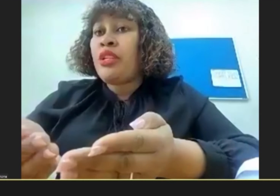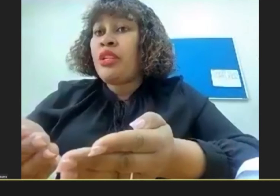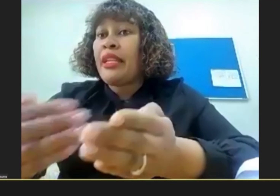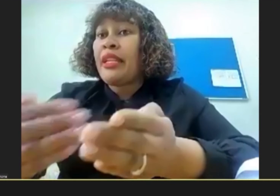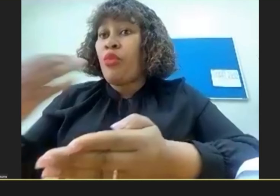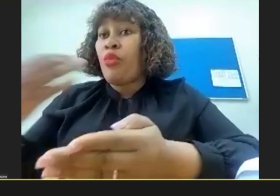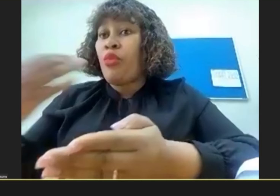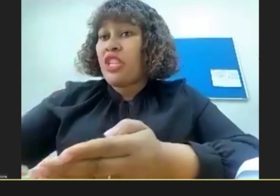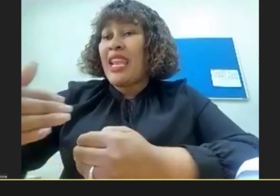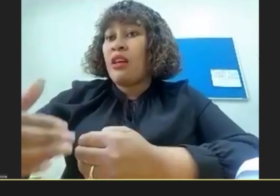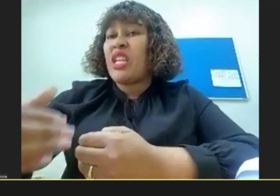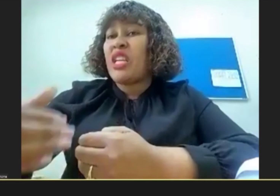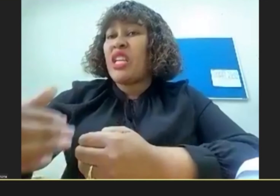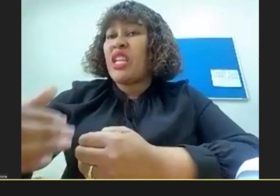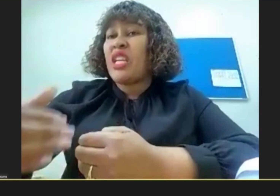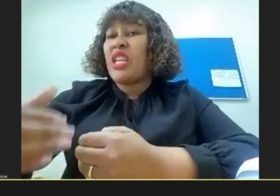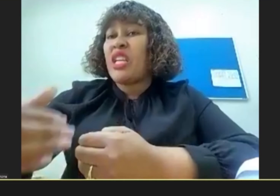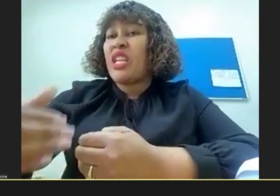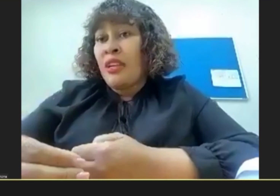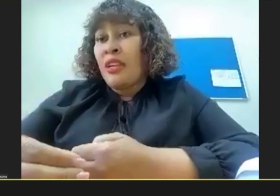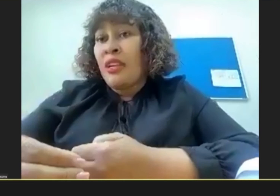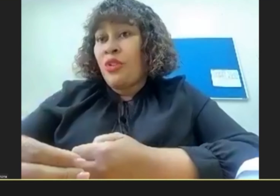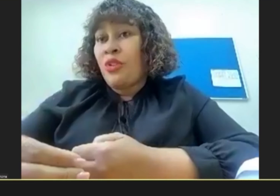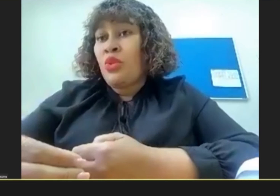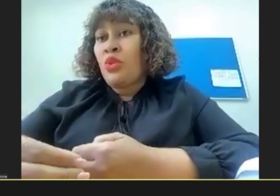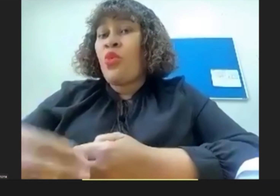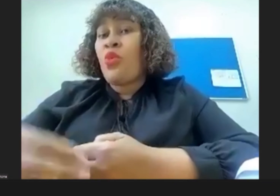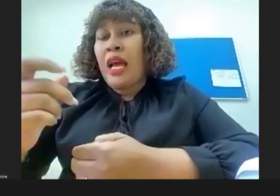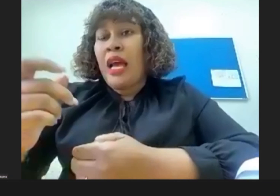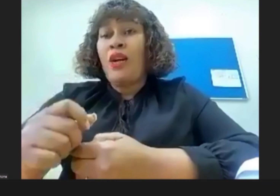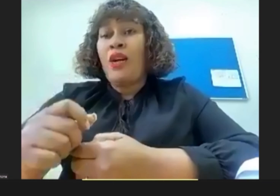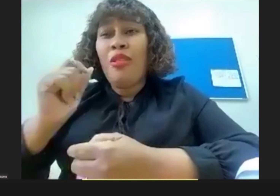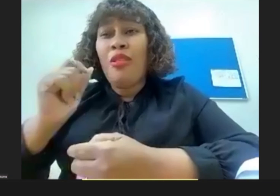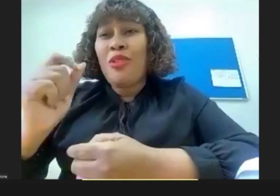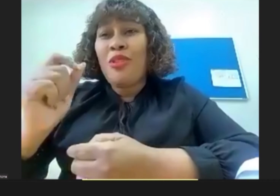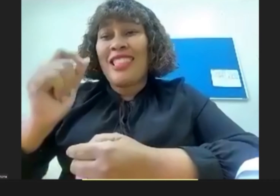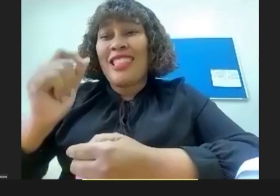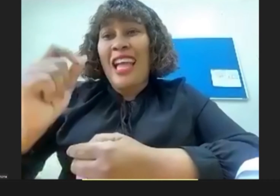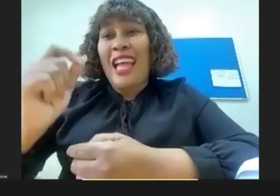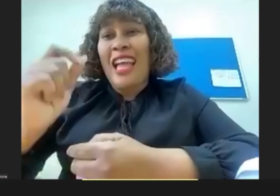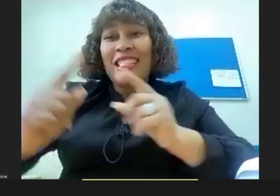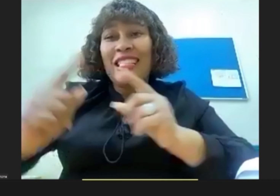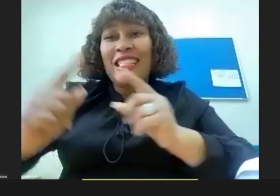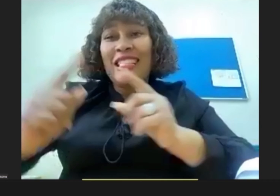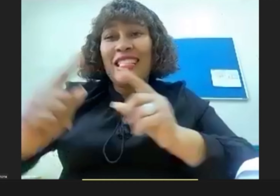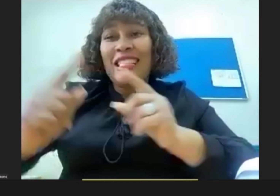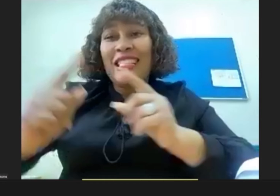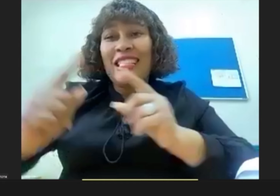subject In schools Oh okay You know I don't know We are almost there I can't say How long the pipeline